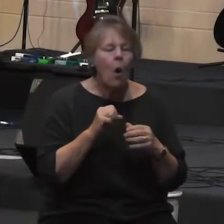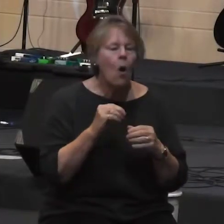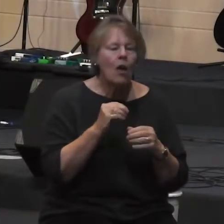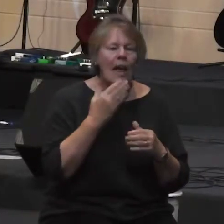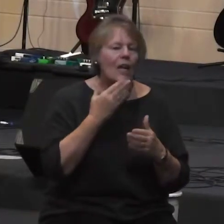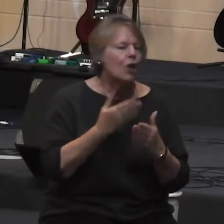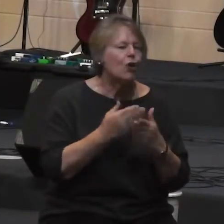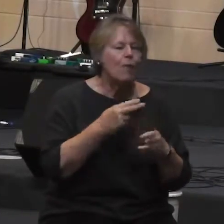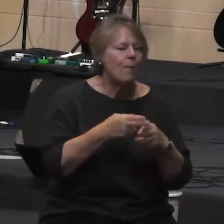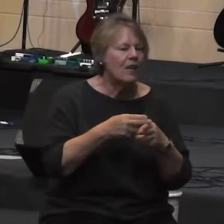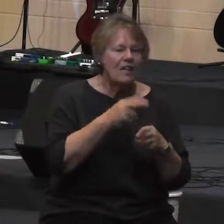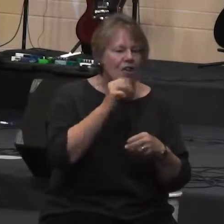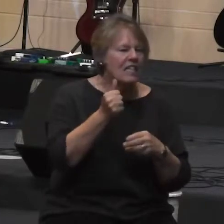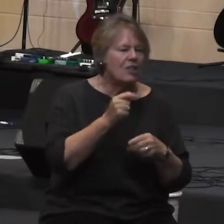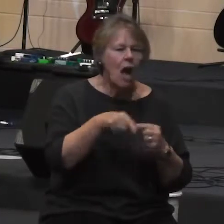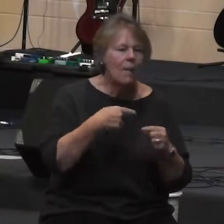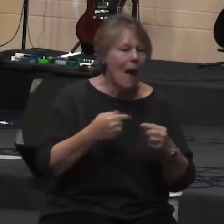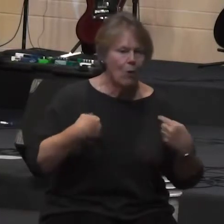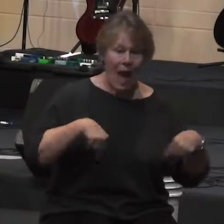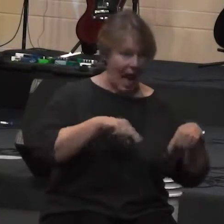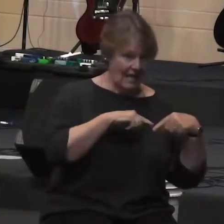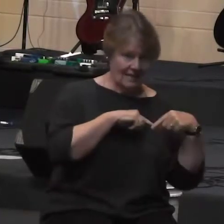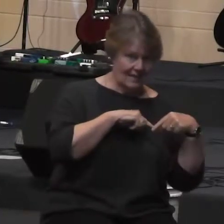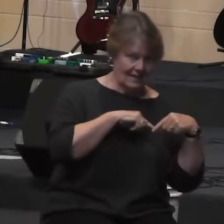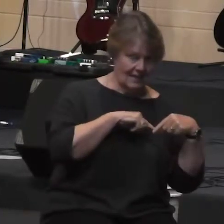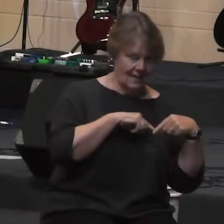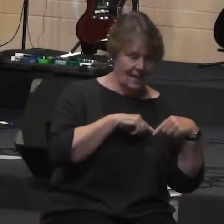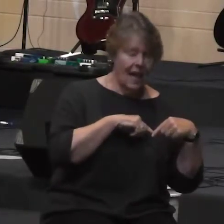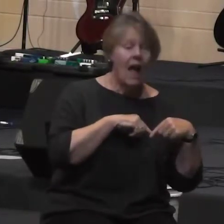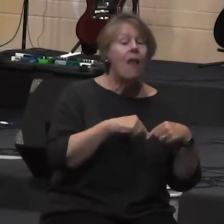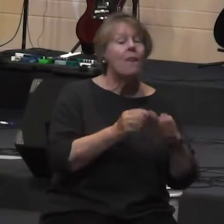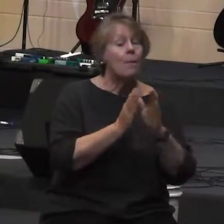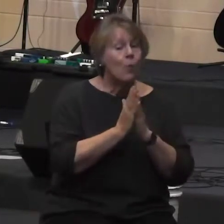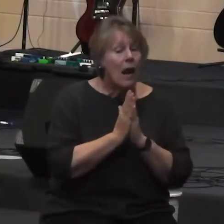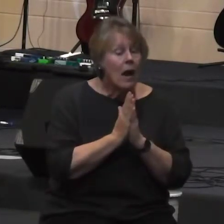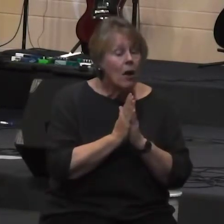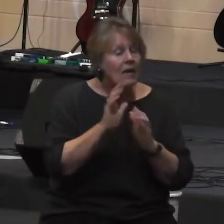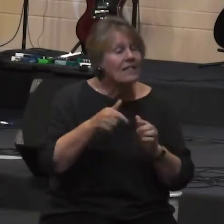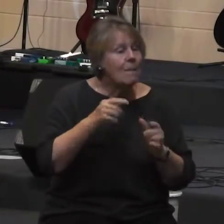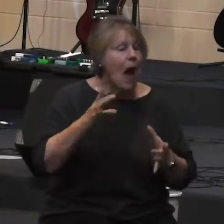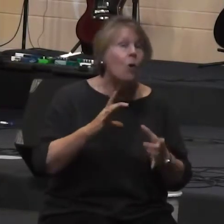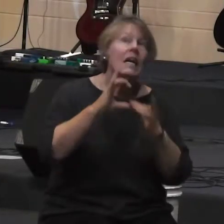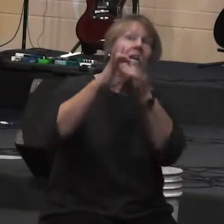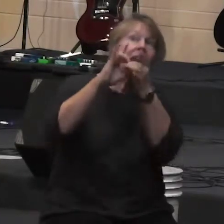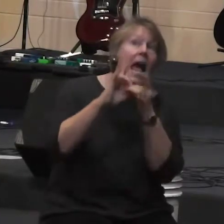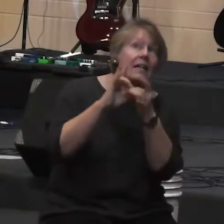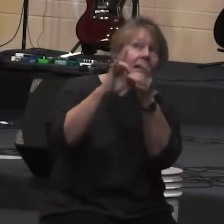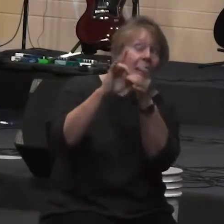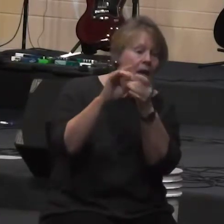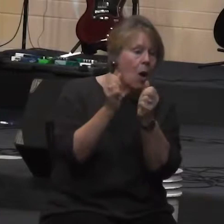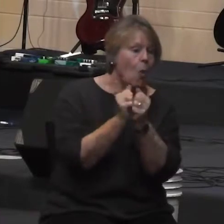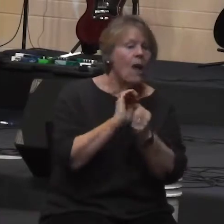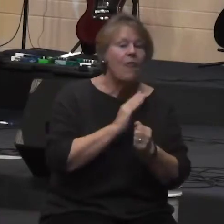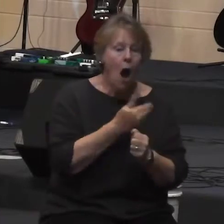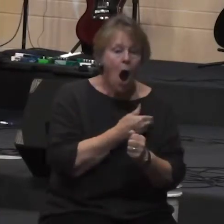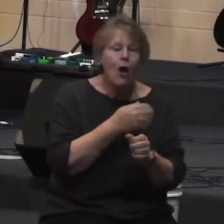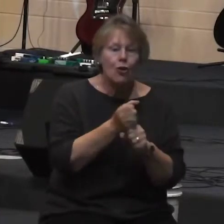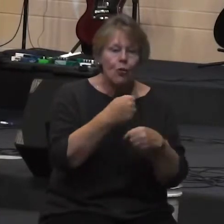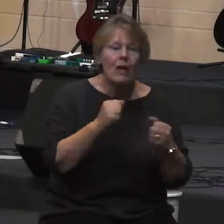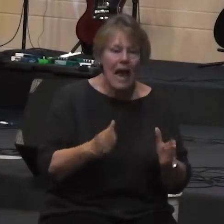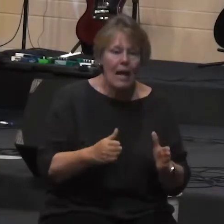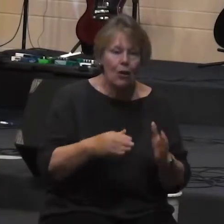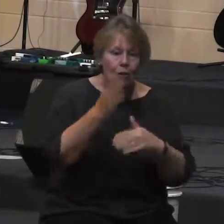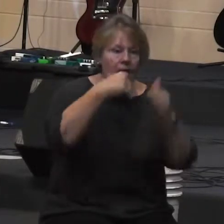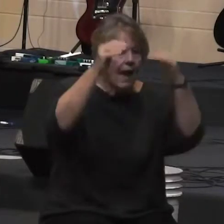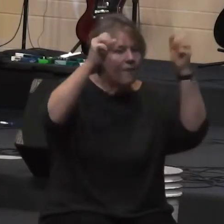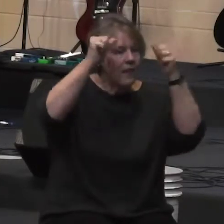us. It cannot be about us, but rather it has to be about connection with our maker, the Heavenly Father. And then the next Sunday, we talked